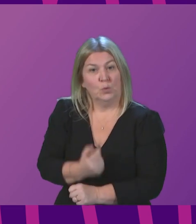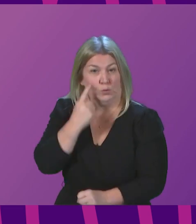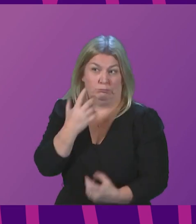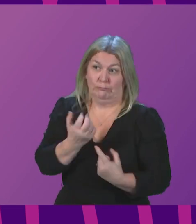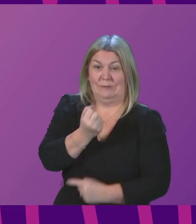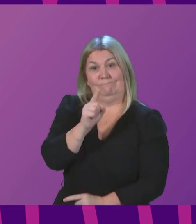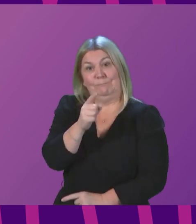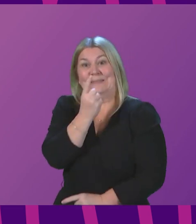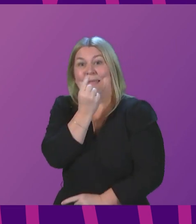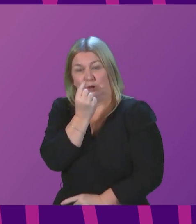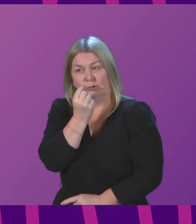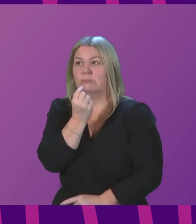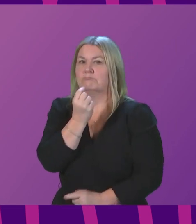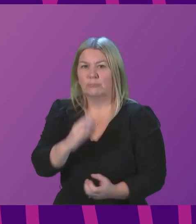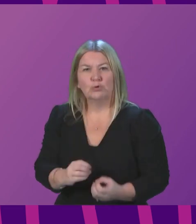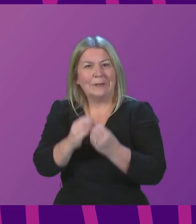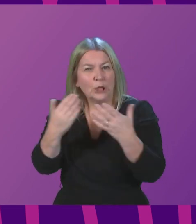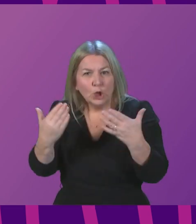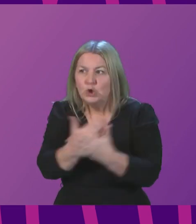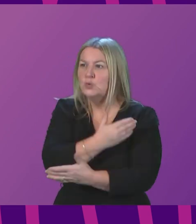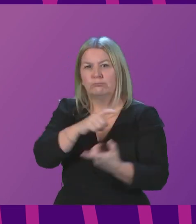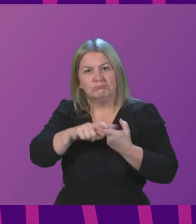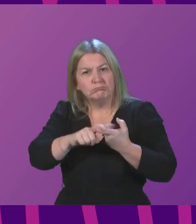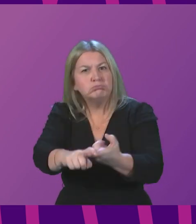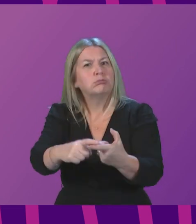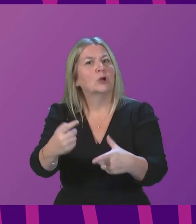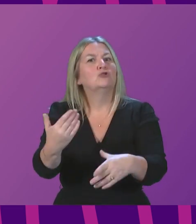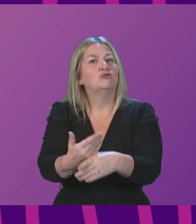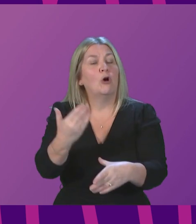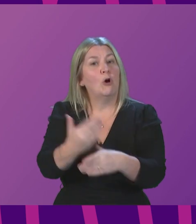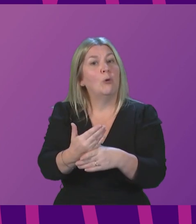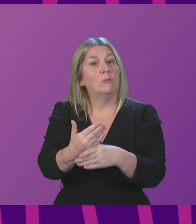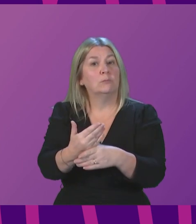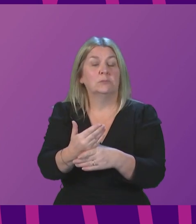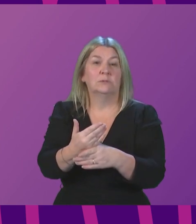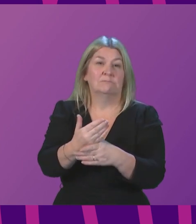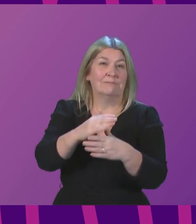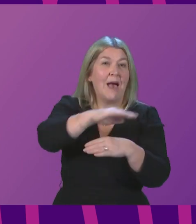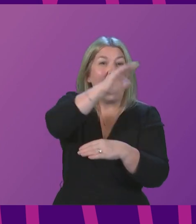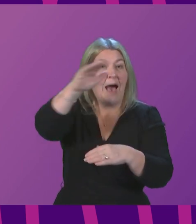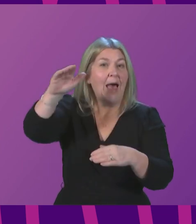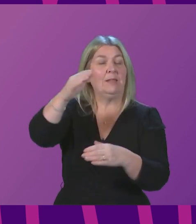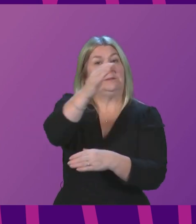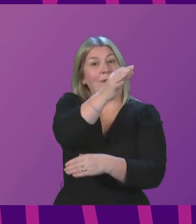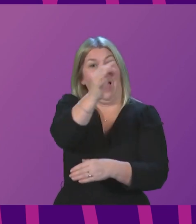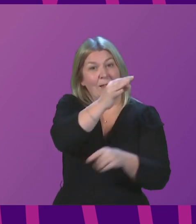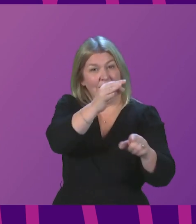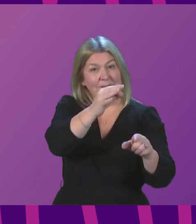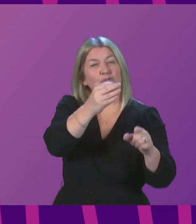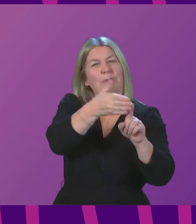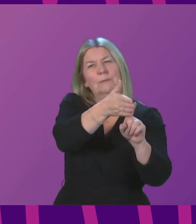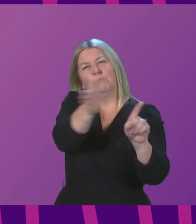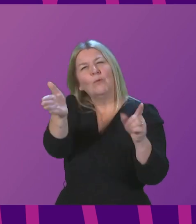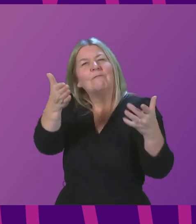create and sustain new jobs in the Highlands and Islands and elsewhere in Scotland as part of a just transition away from fossil